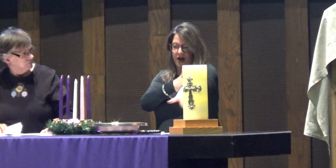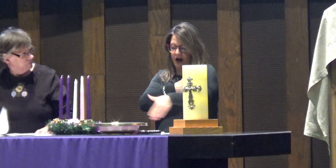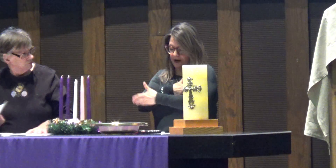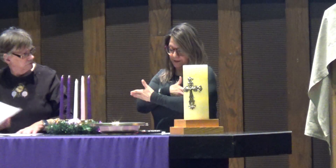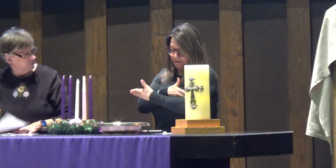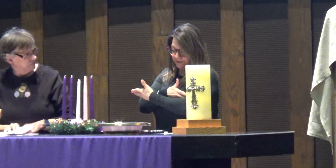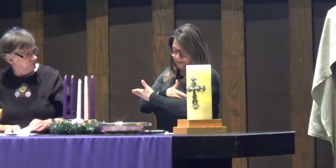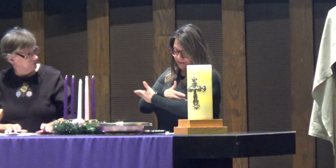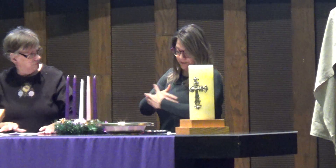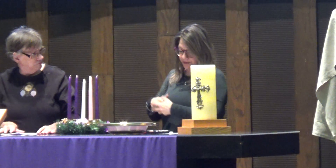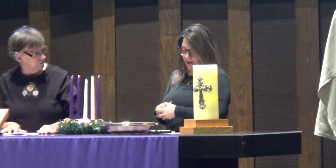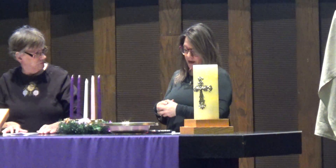flocks at night.